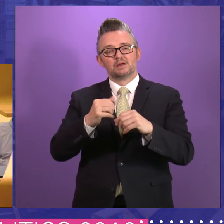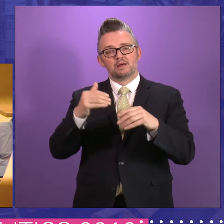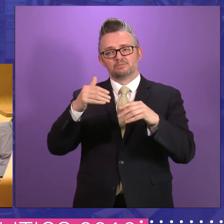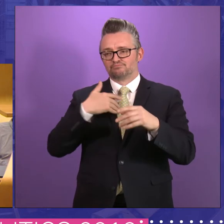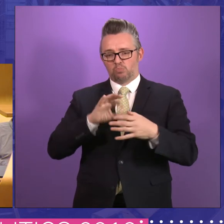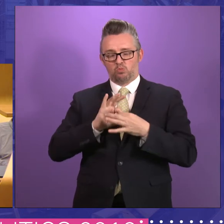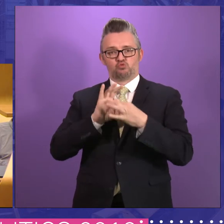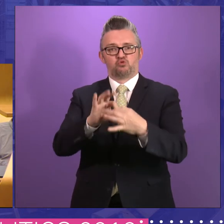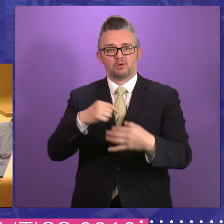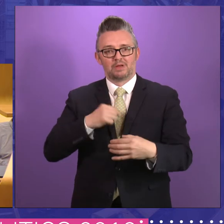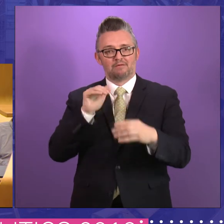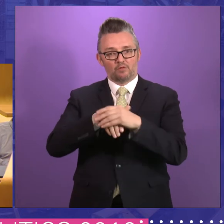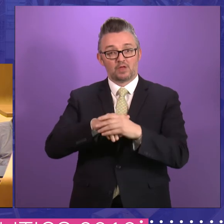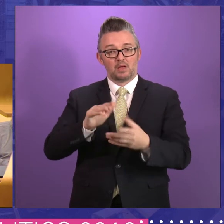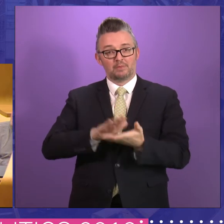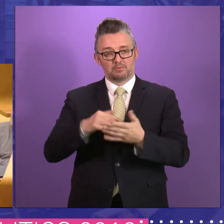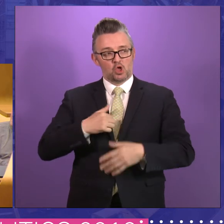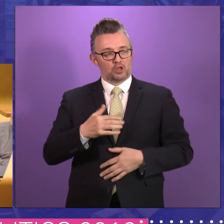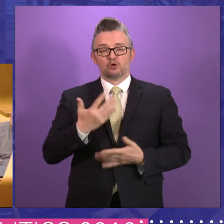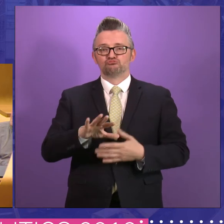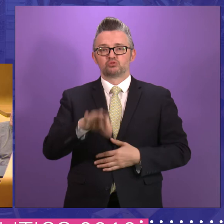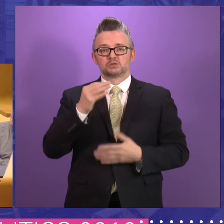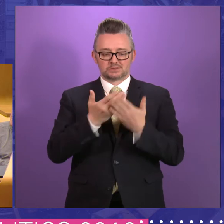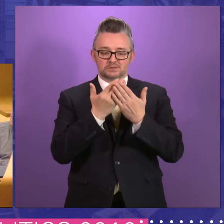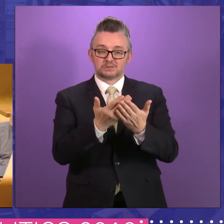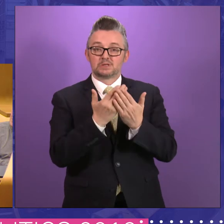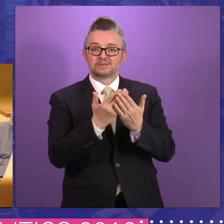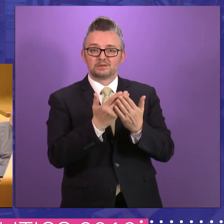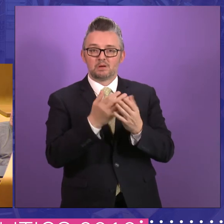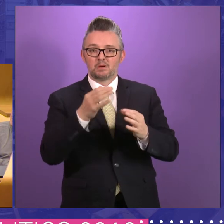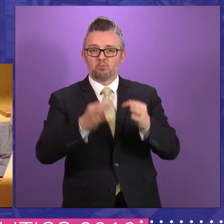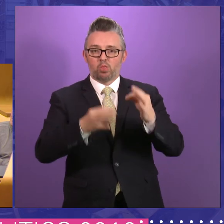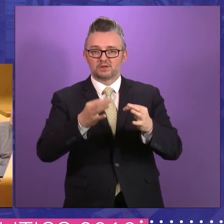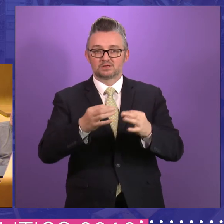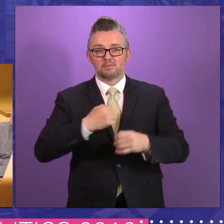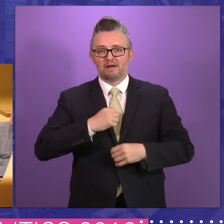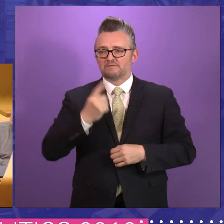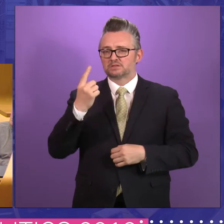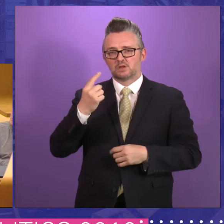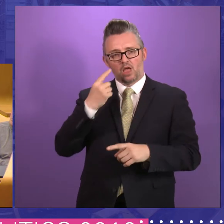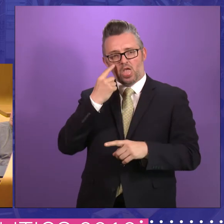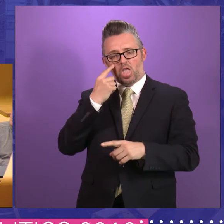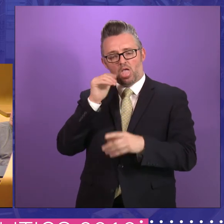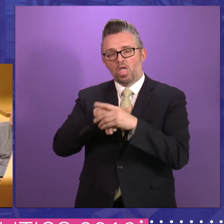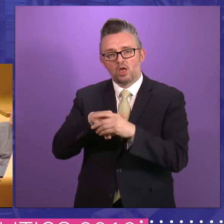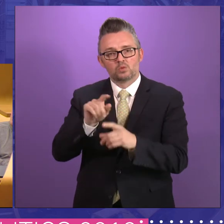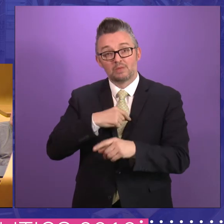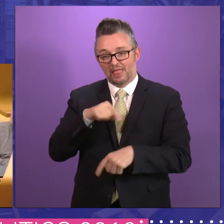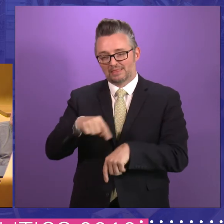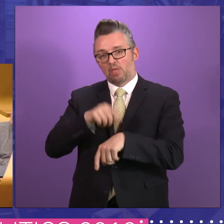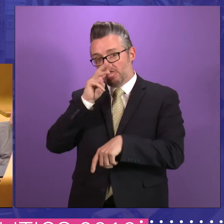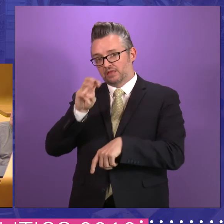politics and my choice to actually study politics, specifically the independence referendum in 2014. It was kind of my first taste of Scottish politics at 13.